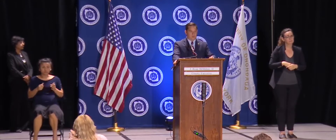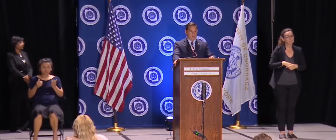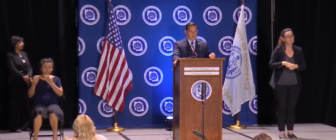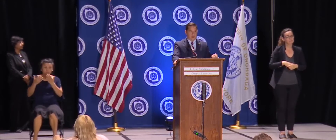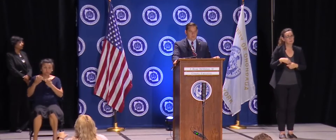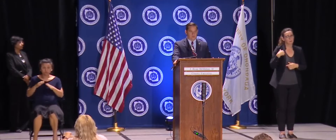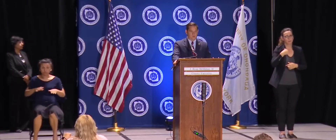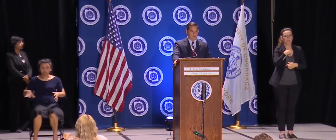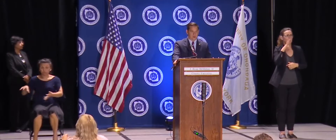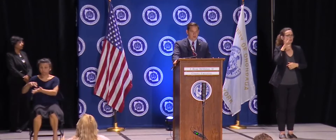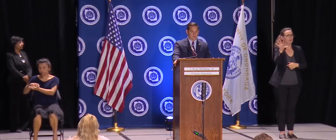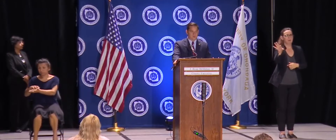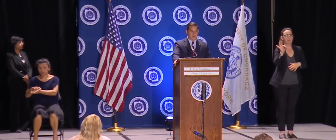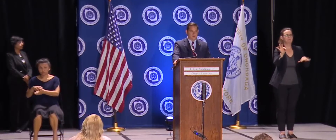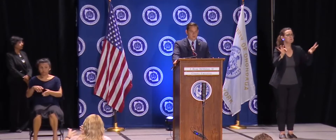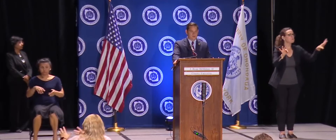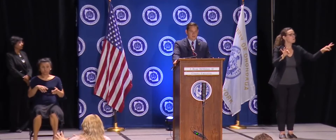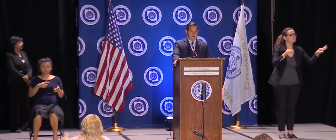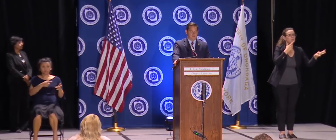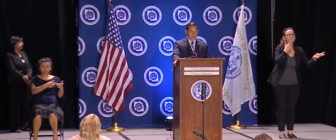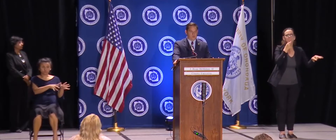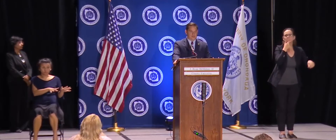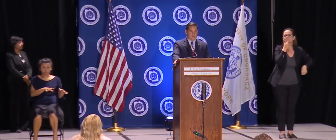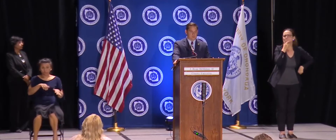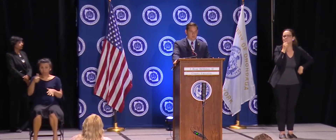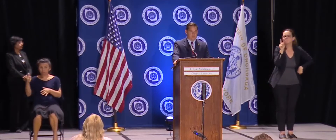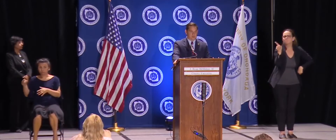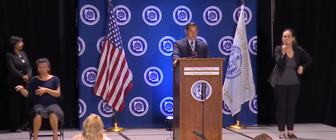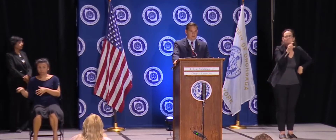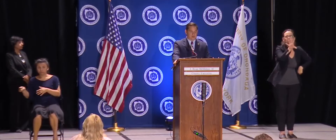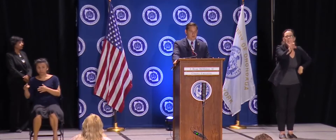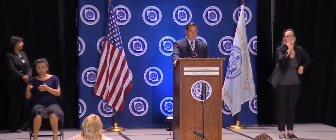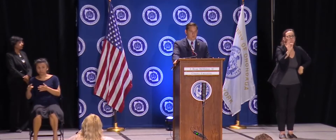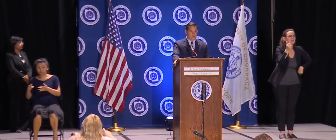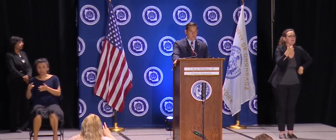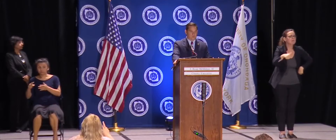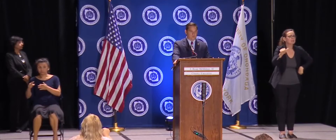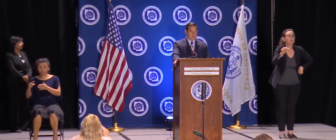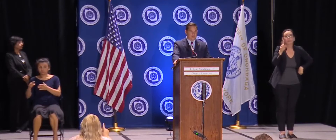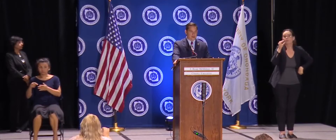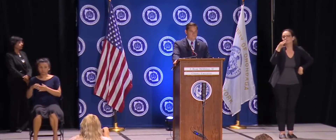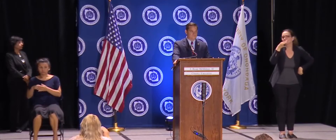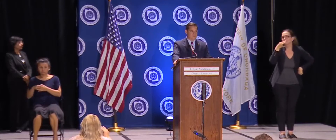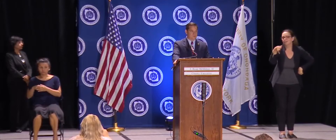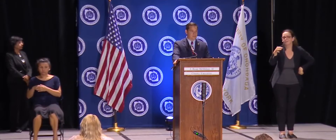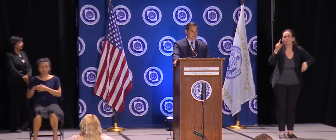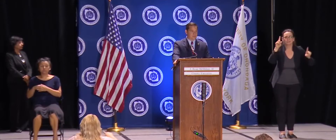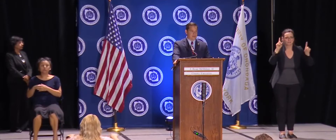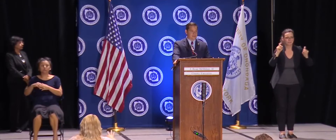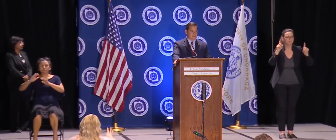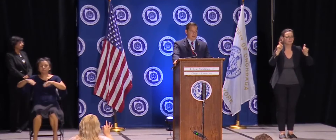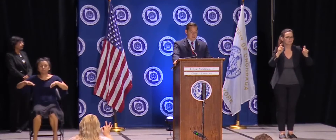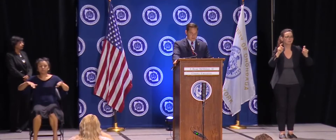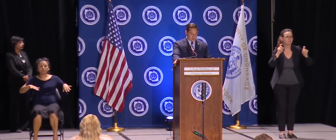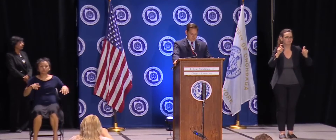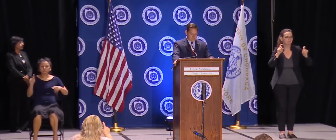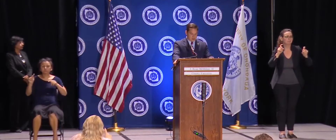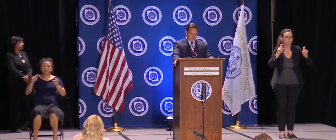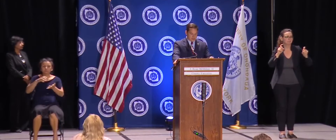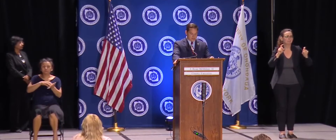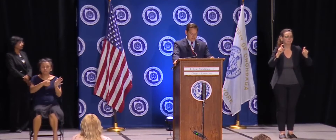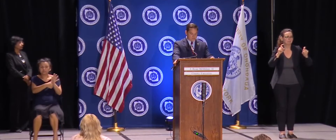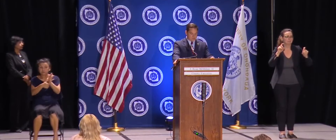programming, which will probably be the saliva pool sampling to try to look for that needle in the haystack,